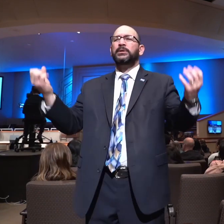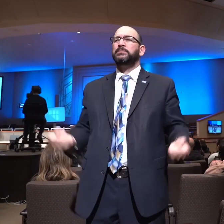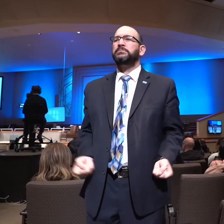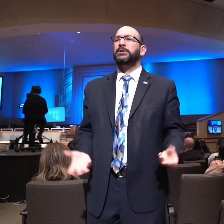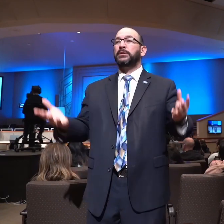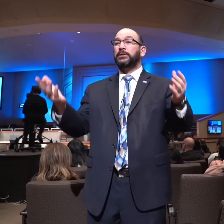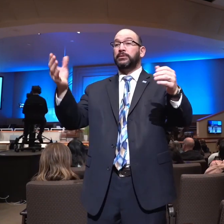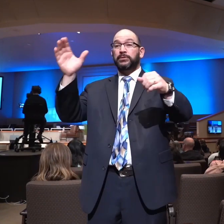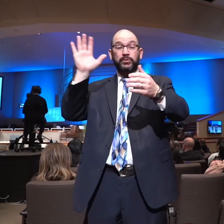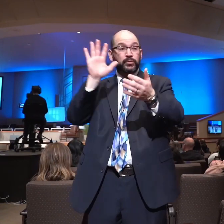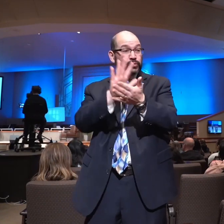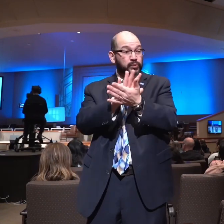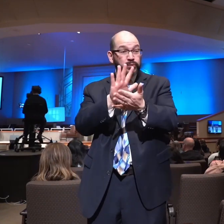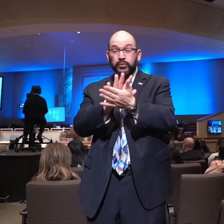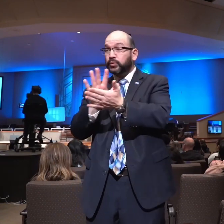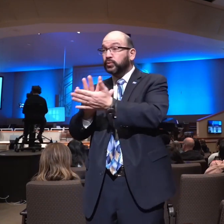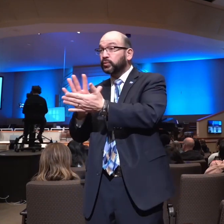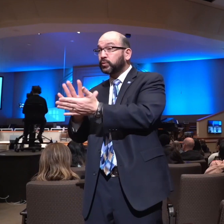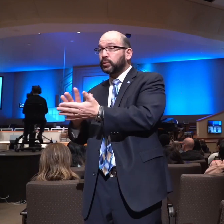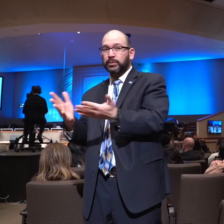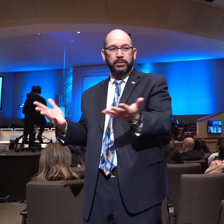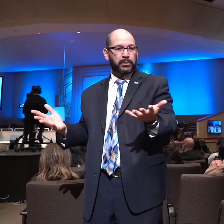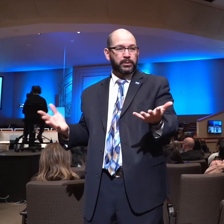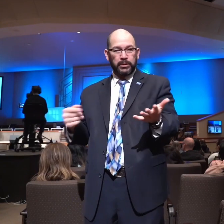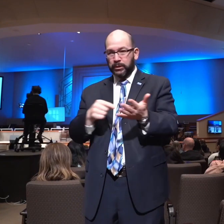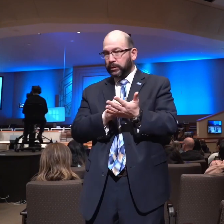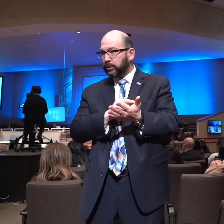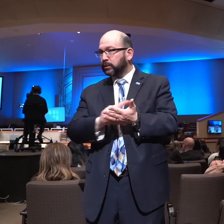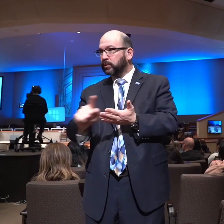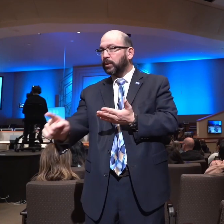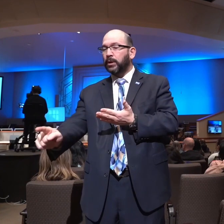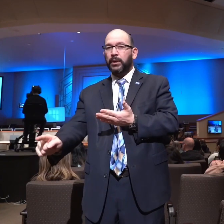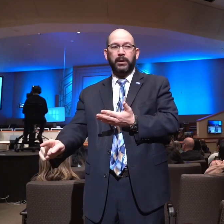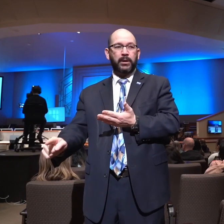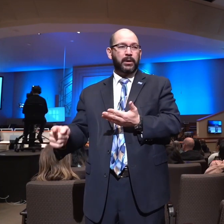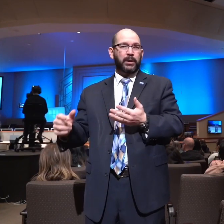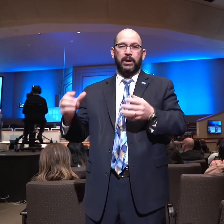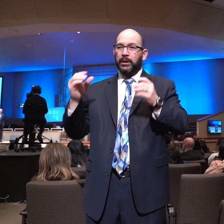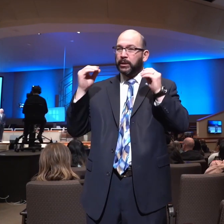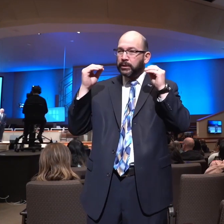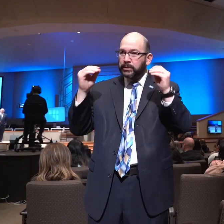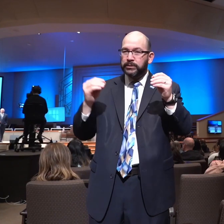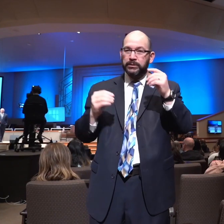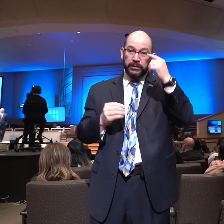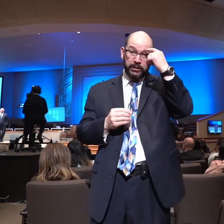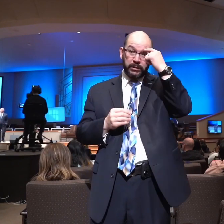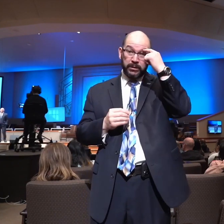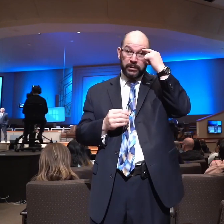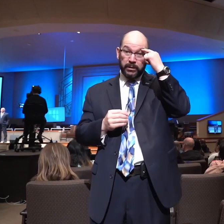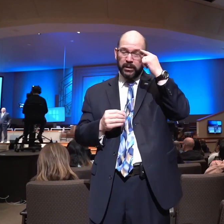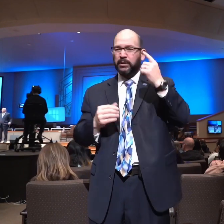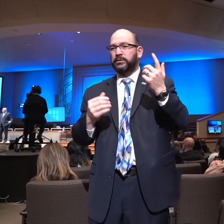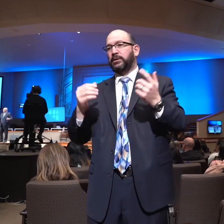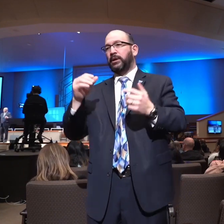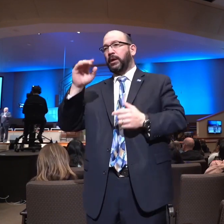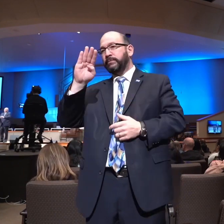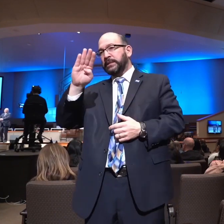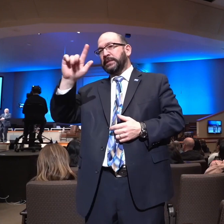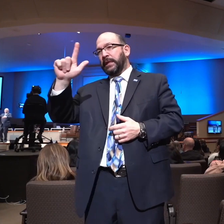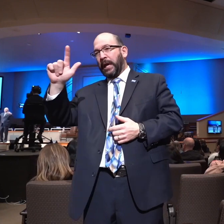throughout America, in fact, this week are teaching the 13 principles of Black Lives Matter, which include the disassembling